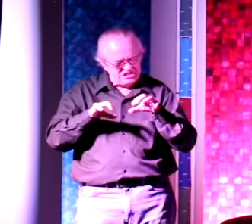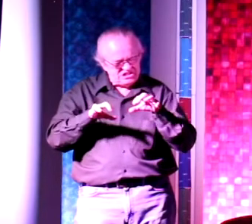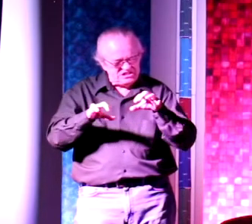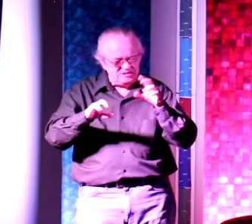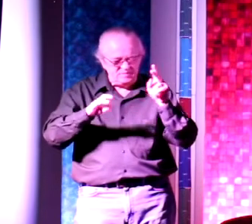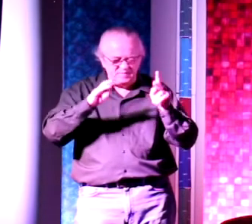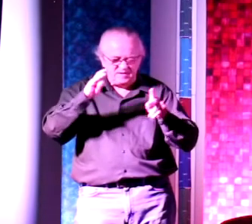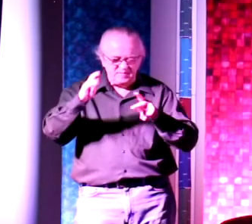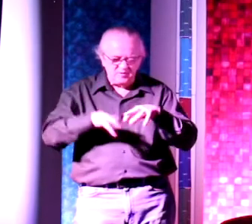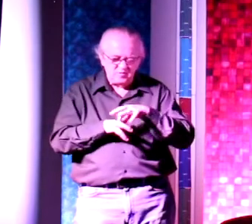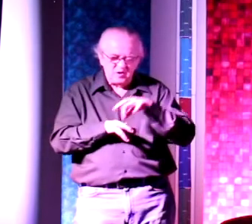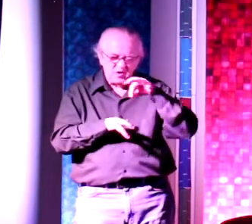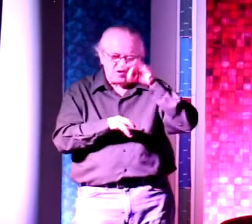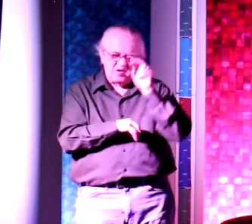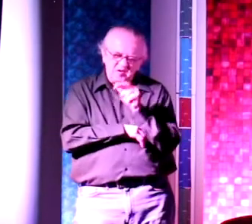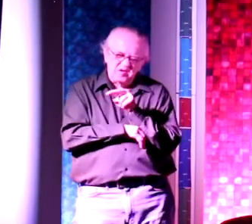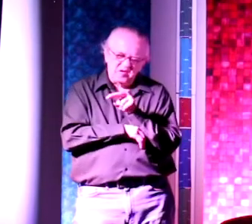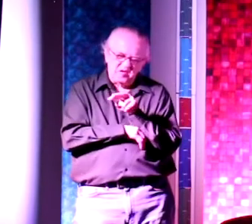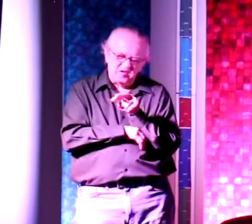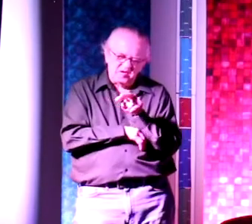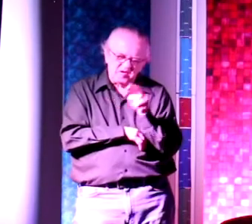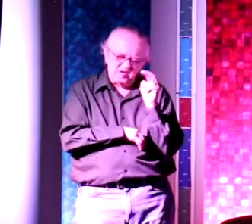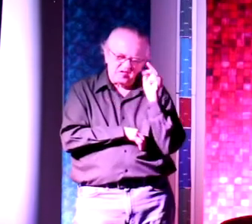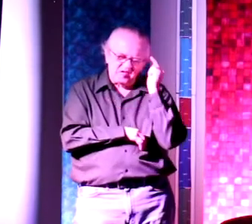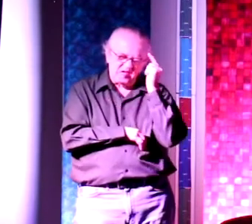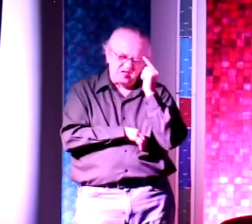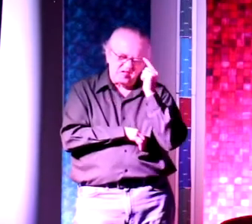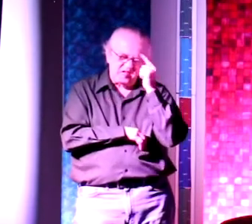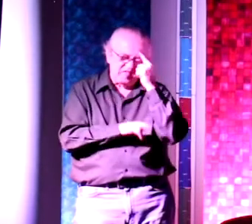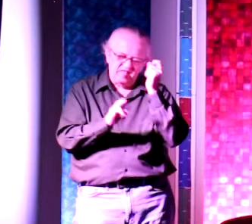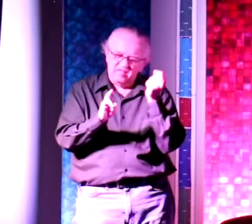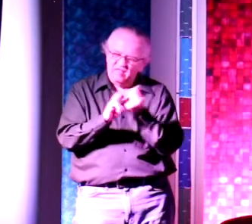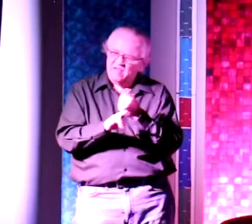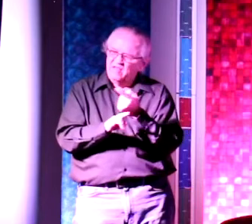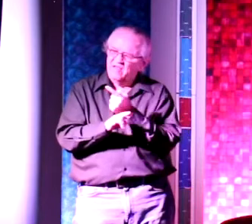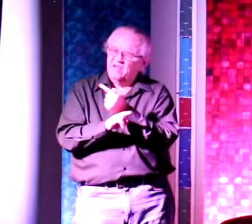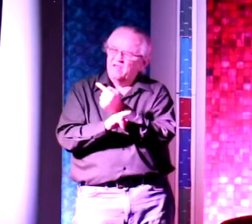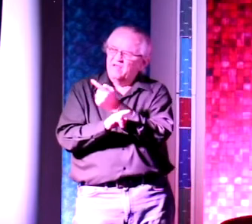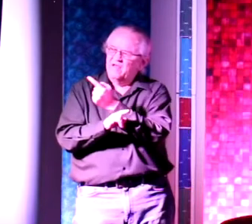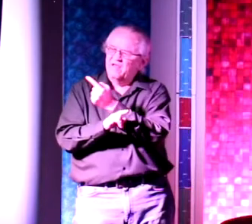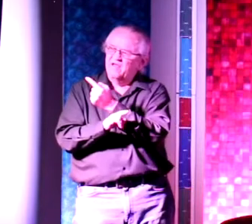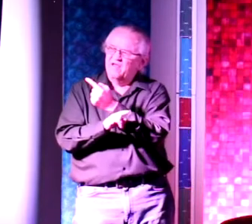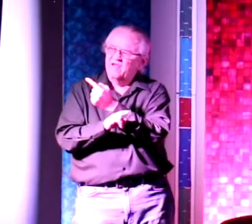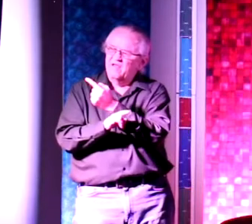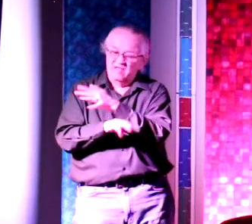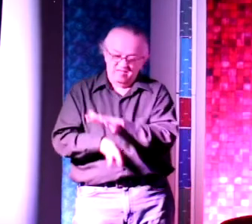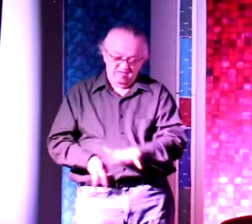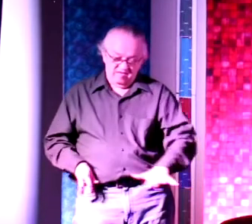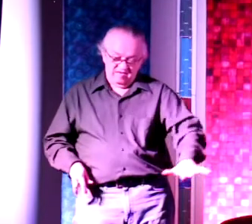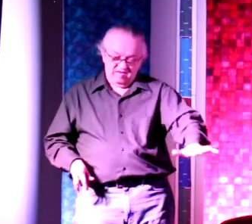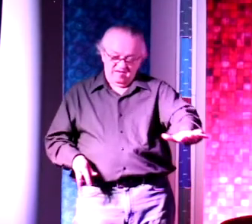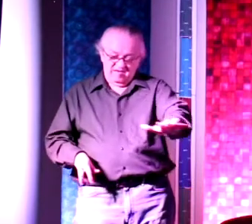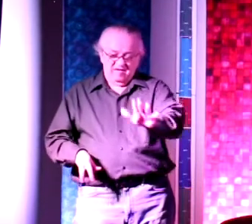He thought for a moment and then his mind just slipped away and he thought about that field before because it was a